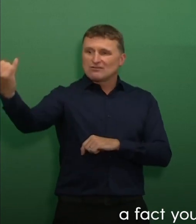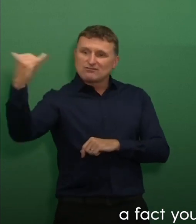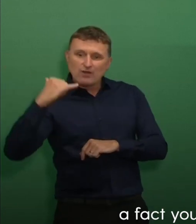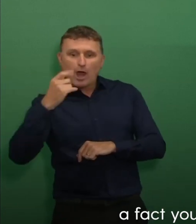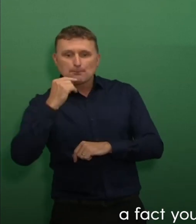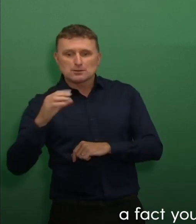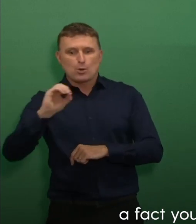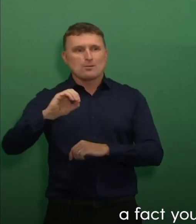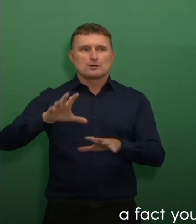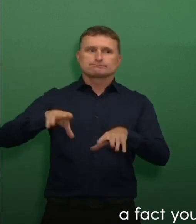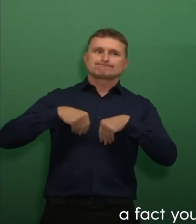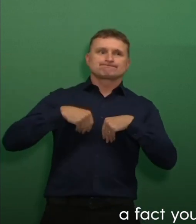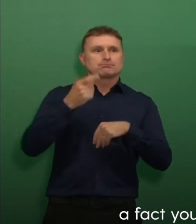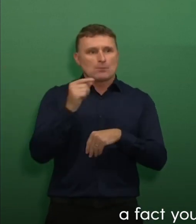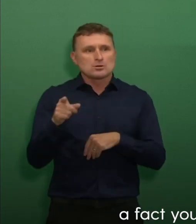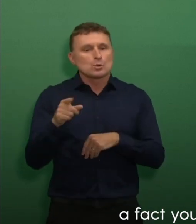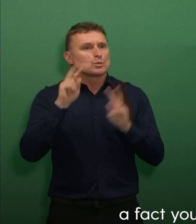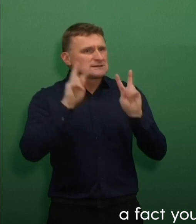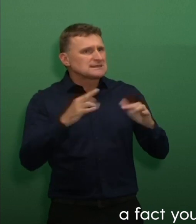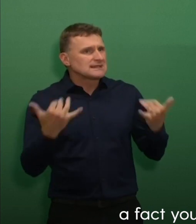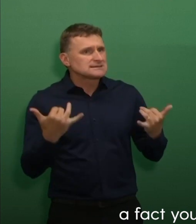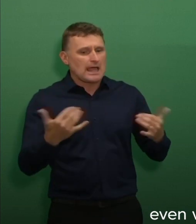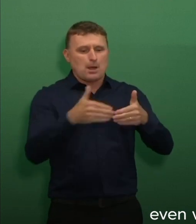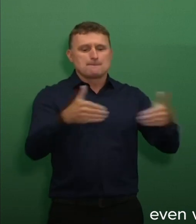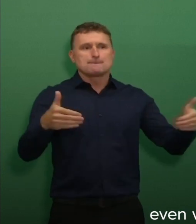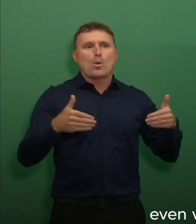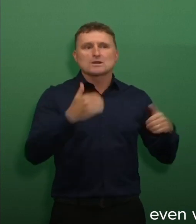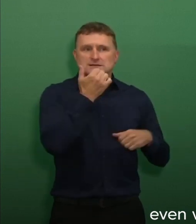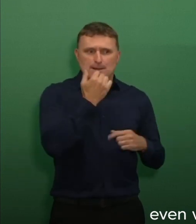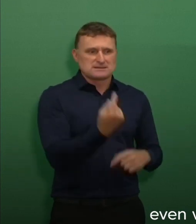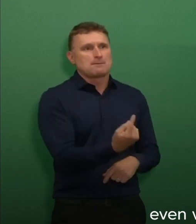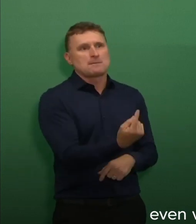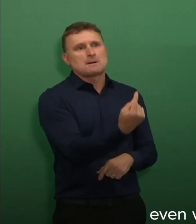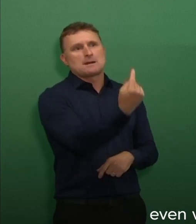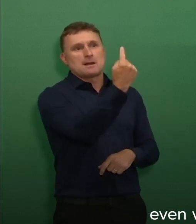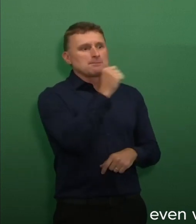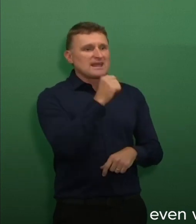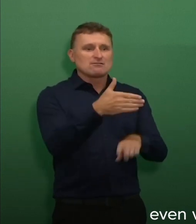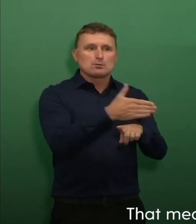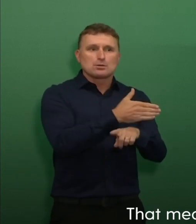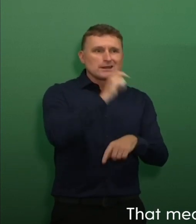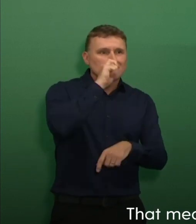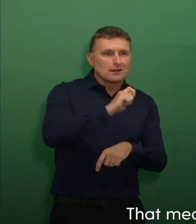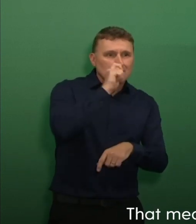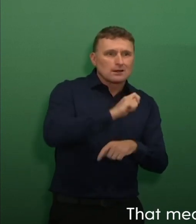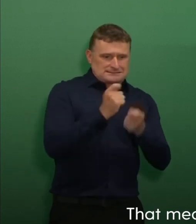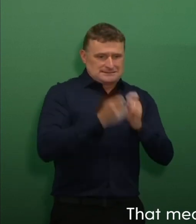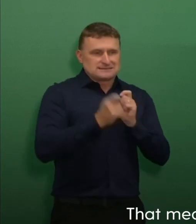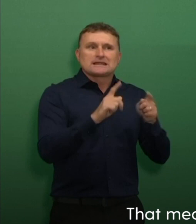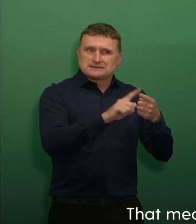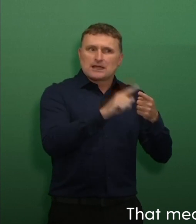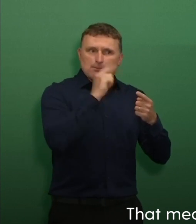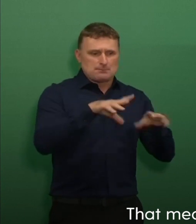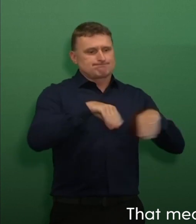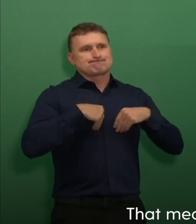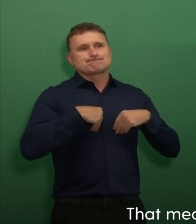A fact you can see in our current numbers at the border, even with pre-departure testing in place. That means currently